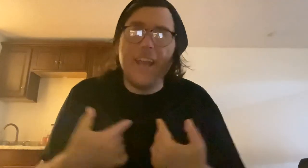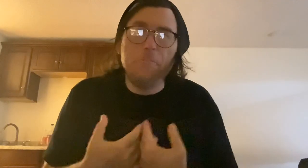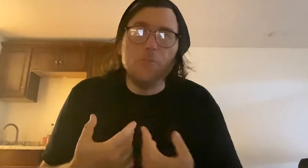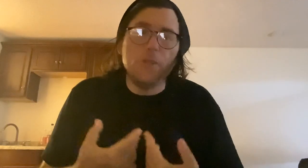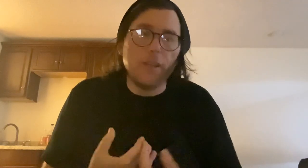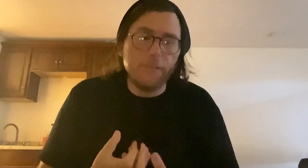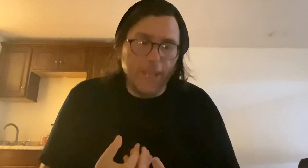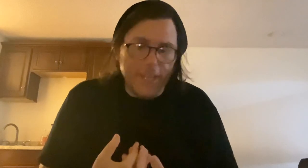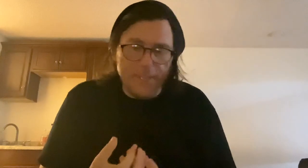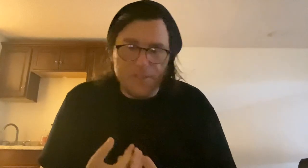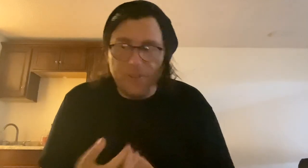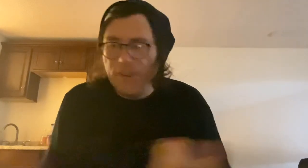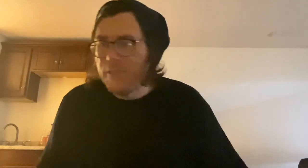am doing as an artist.